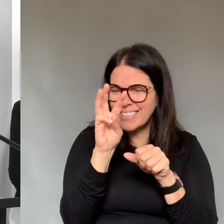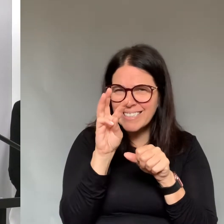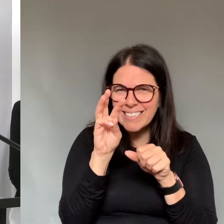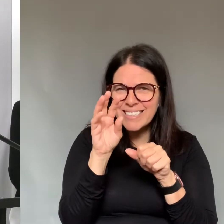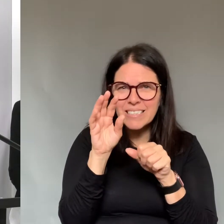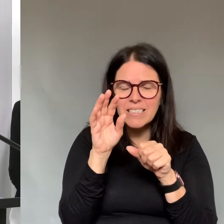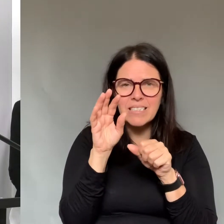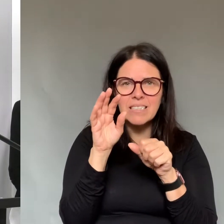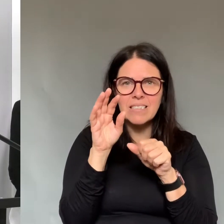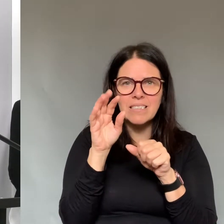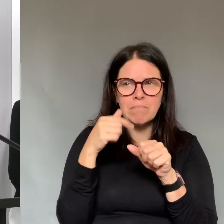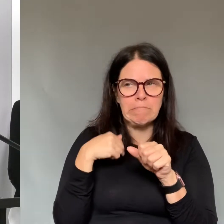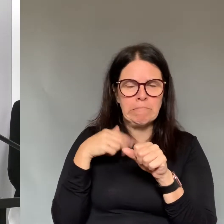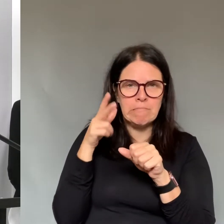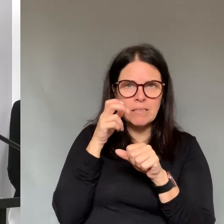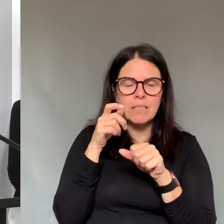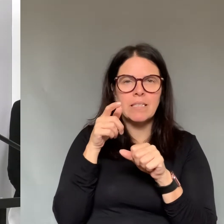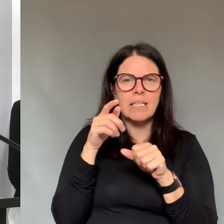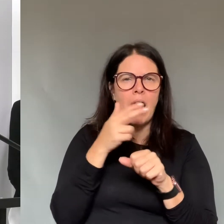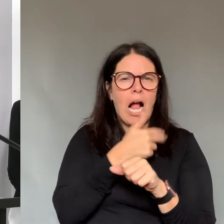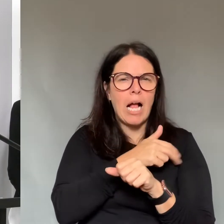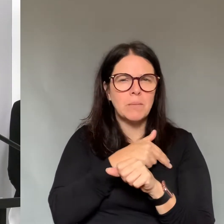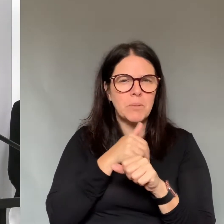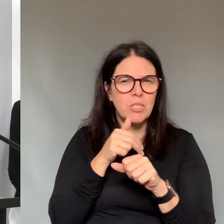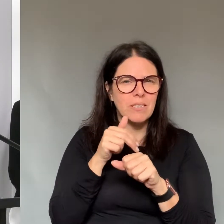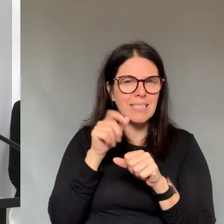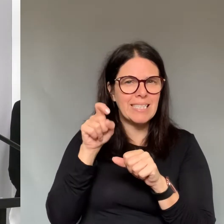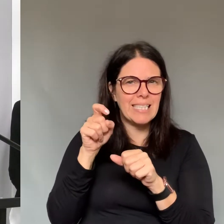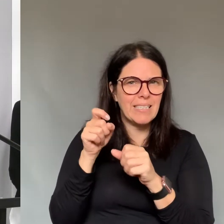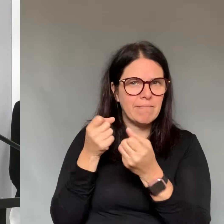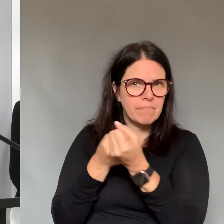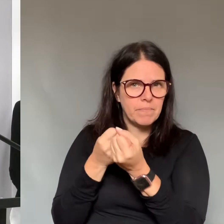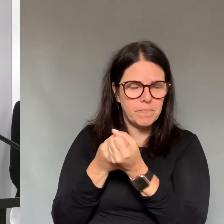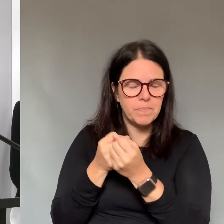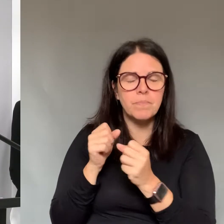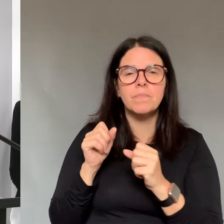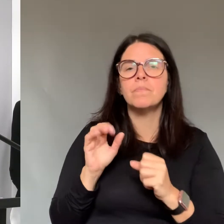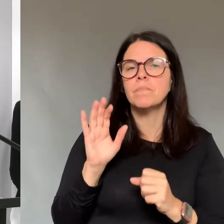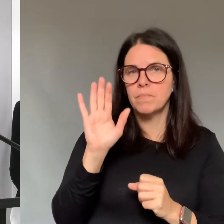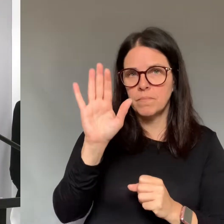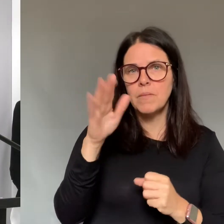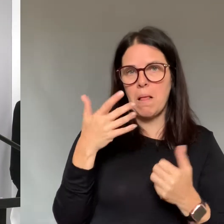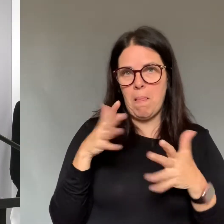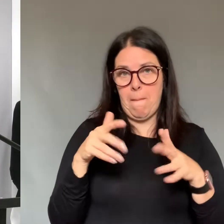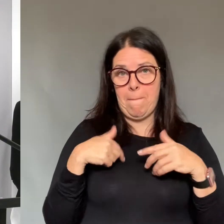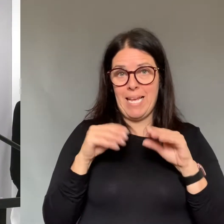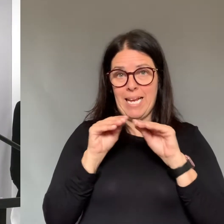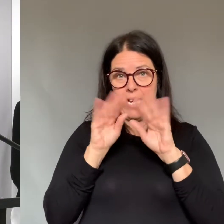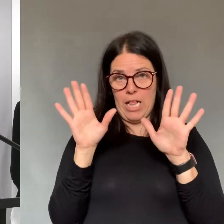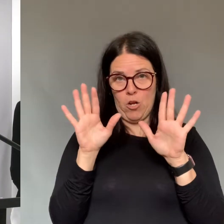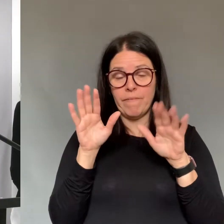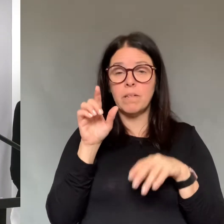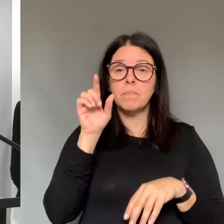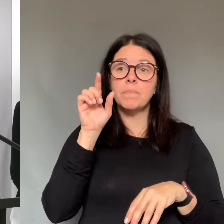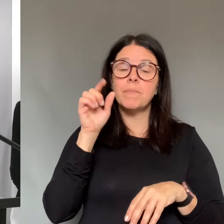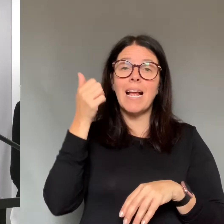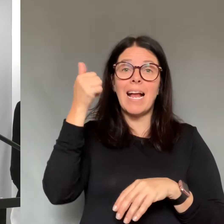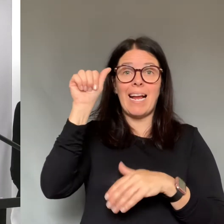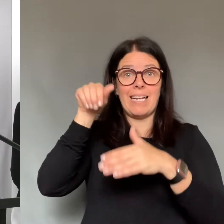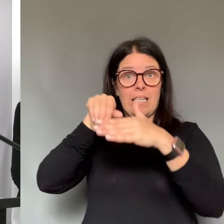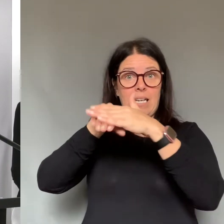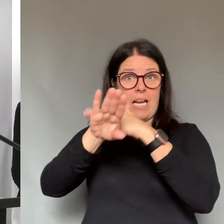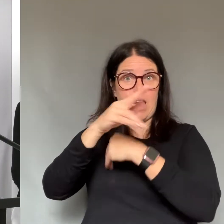Most of them would not require any medical care other than just self-isolating and symptomatic management.